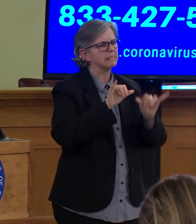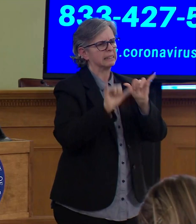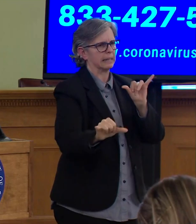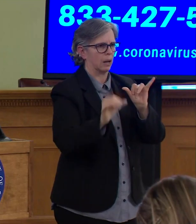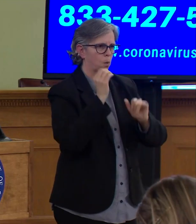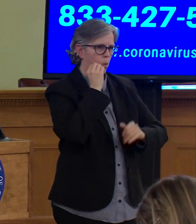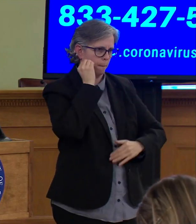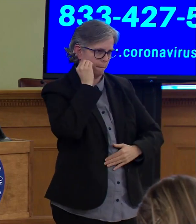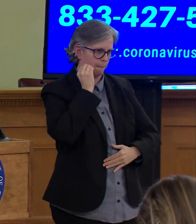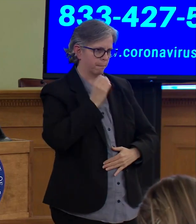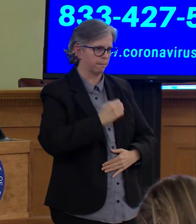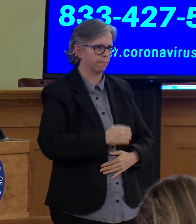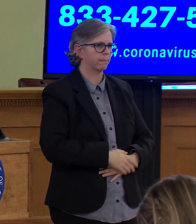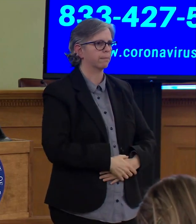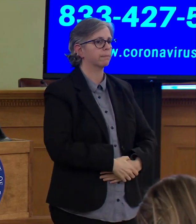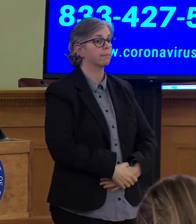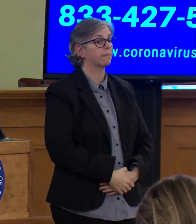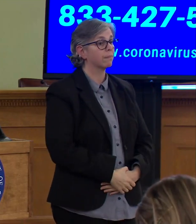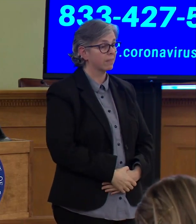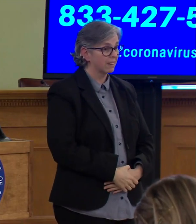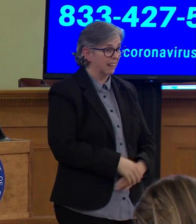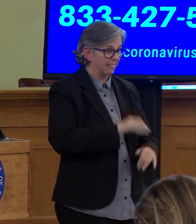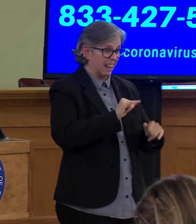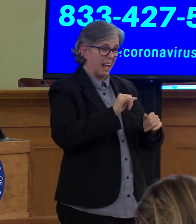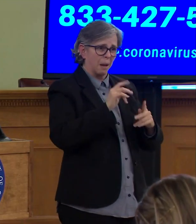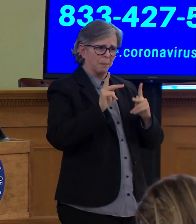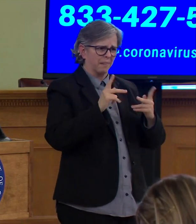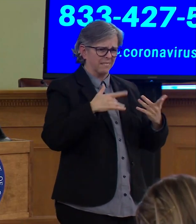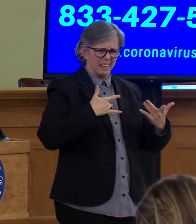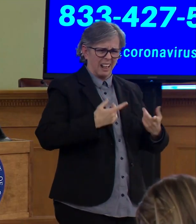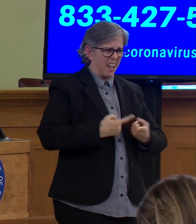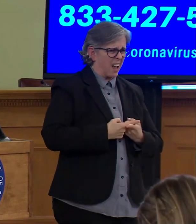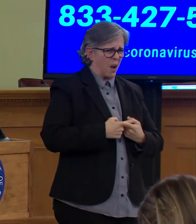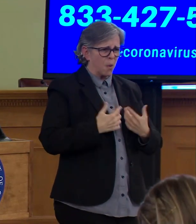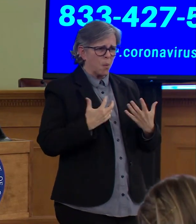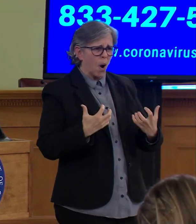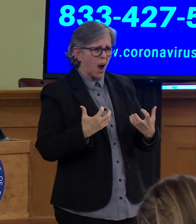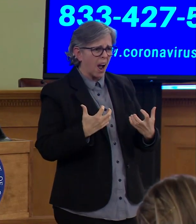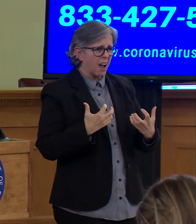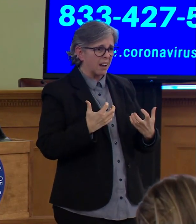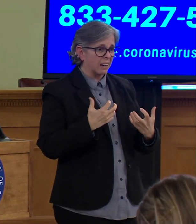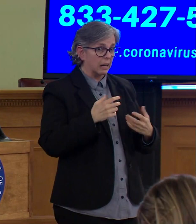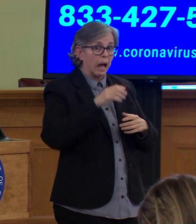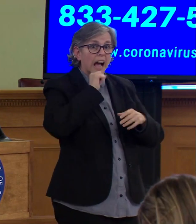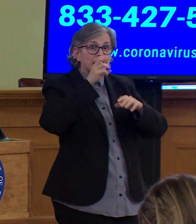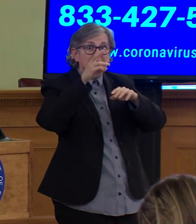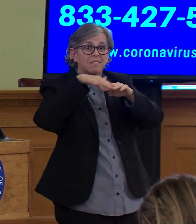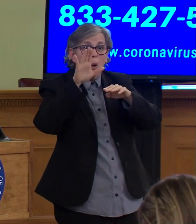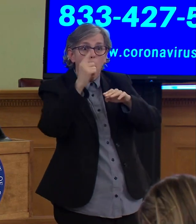These individuals are conflicted, and it's not just those 65 years of age, right?